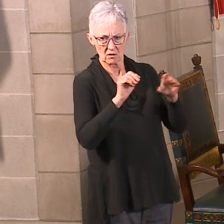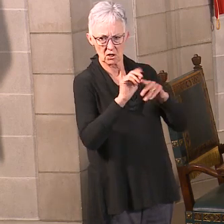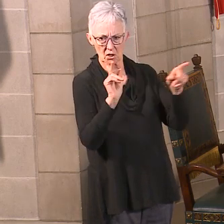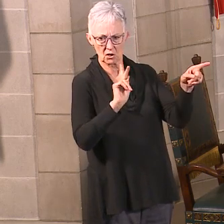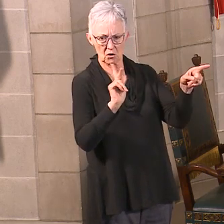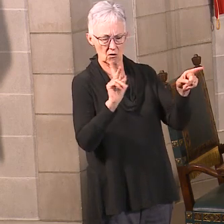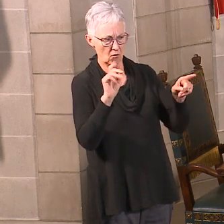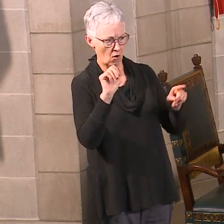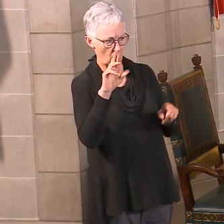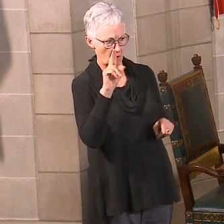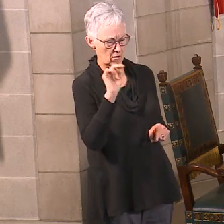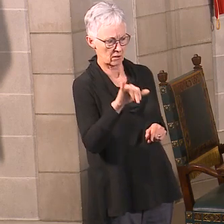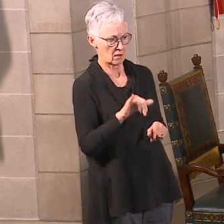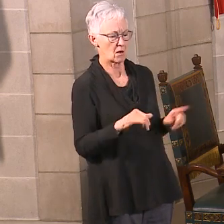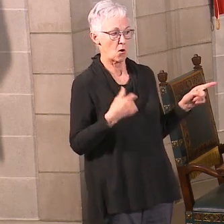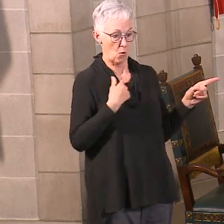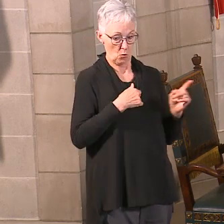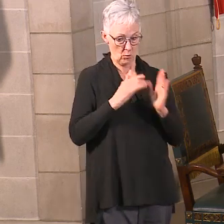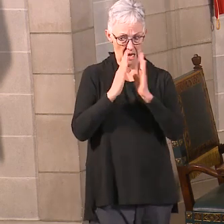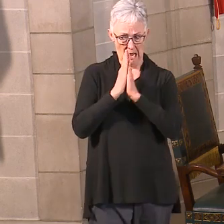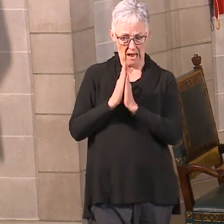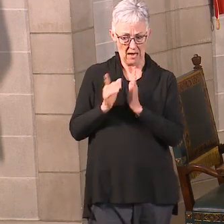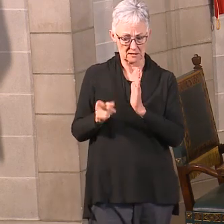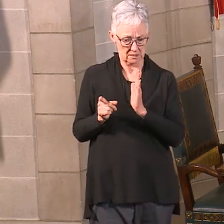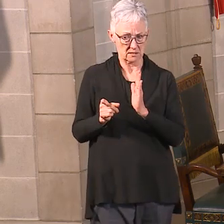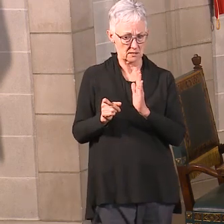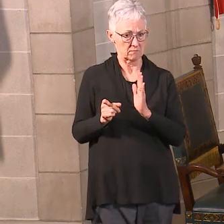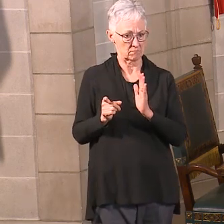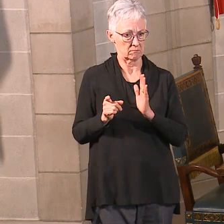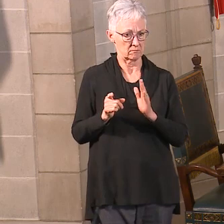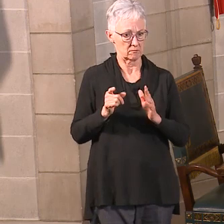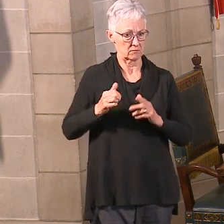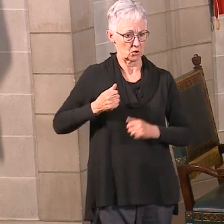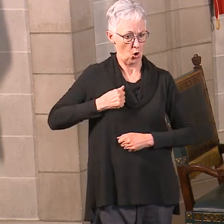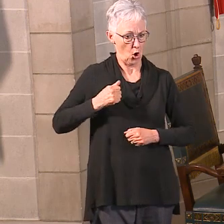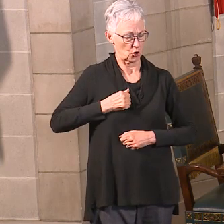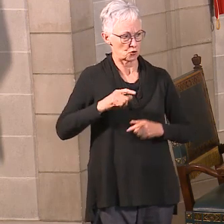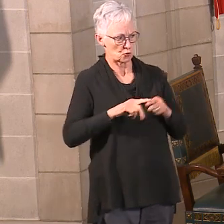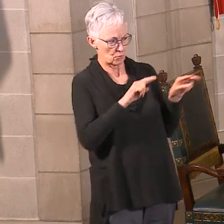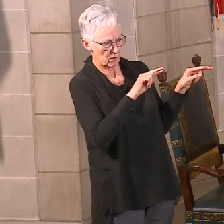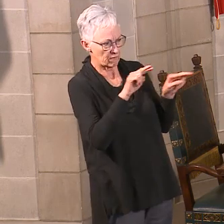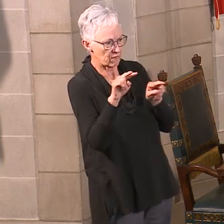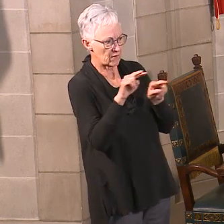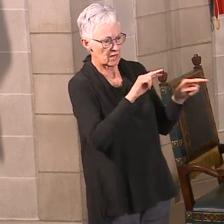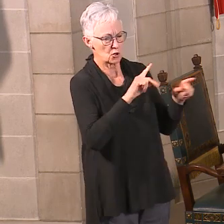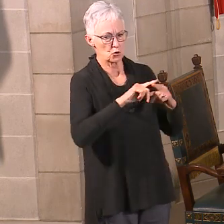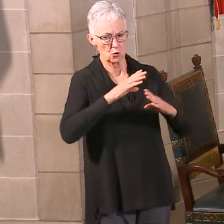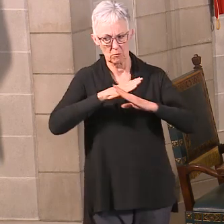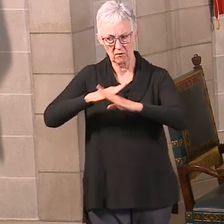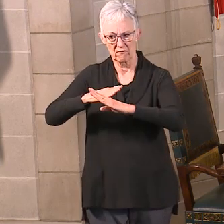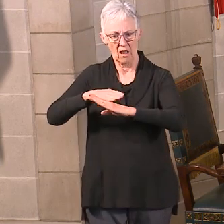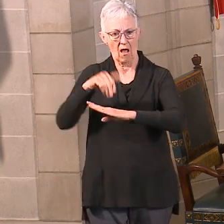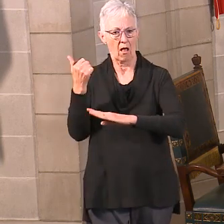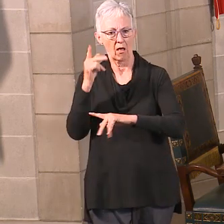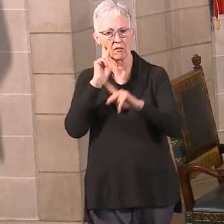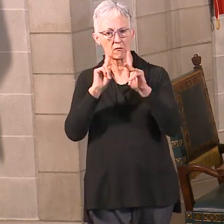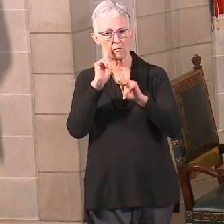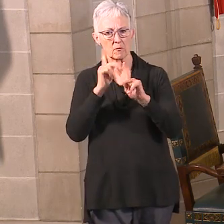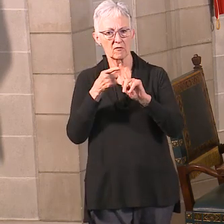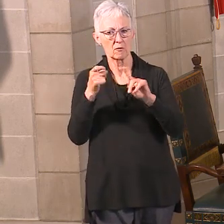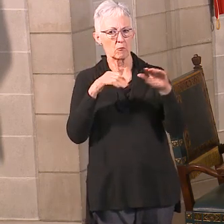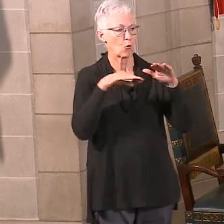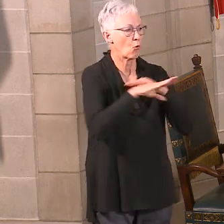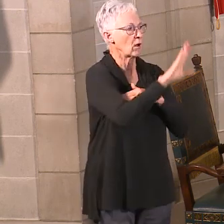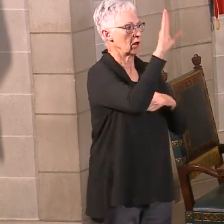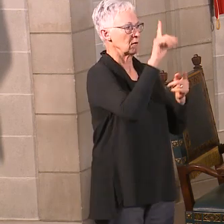isolate and quarantine, which means we don't want other people coming into those dorms. So they're going to be preventing people from going in. And then also,